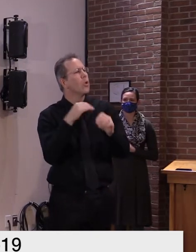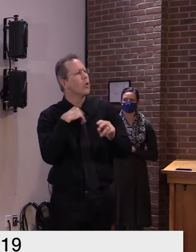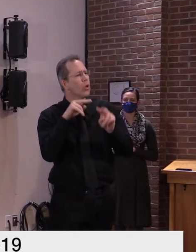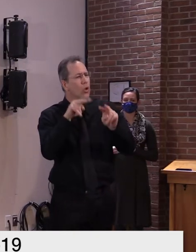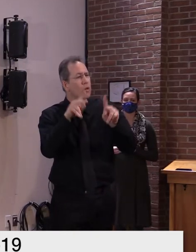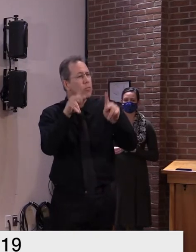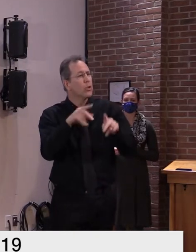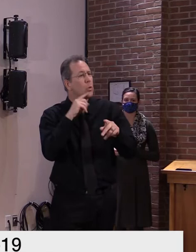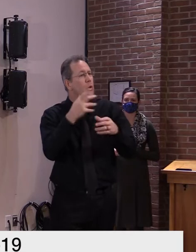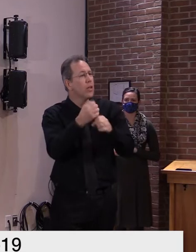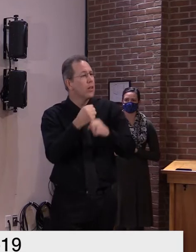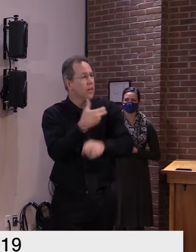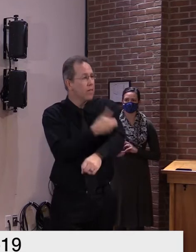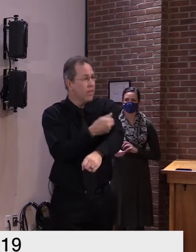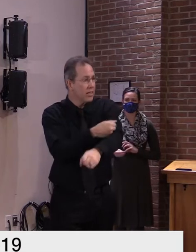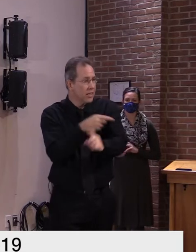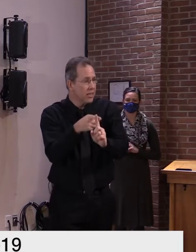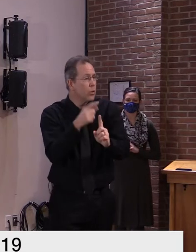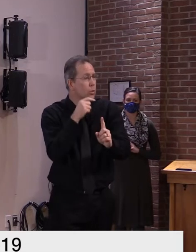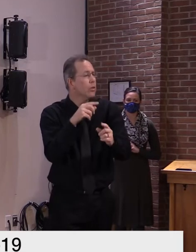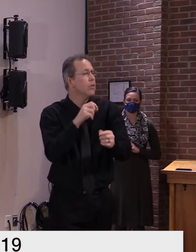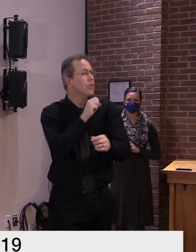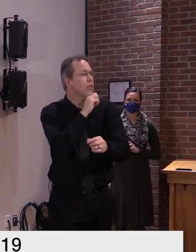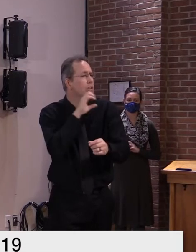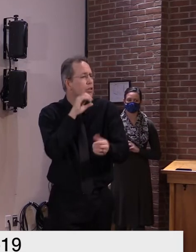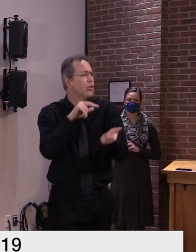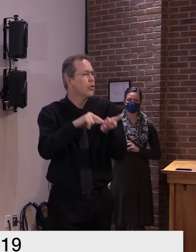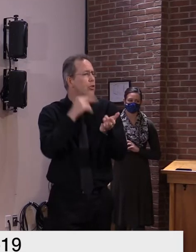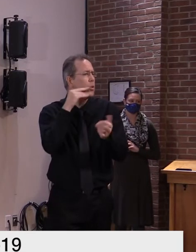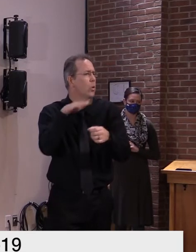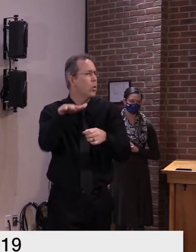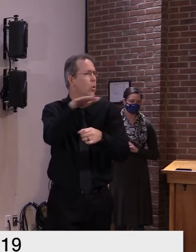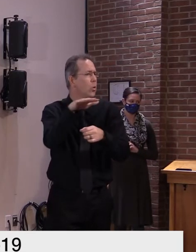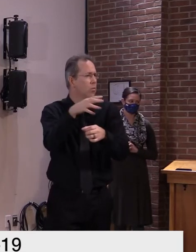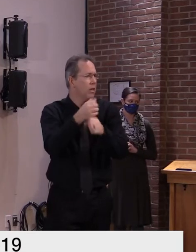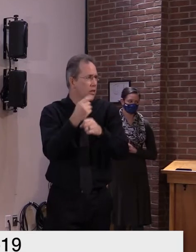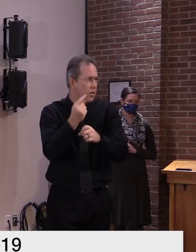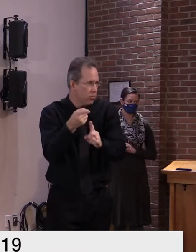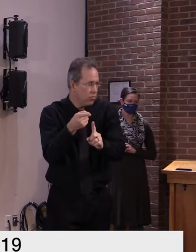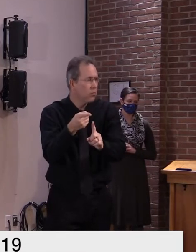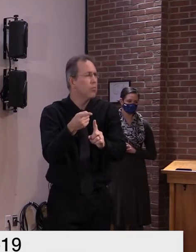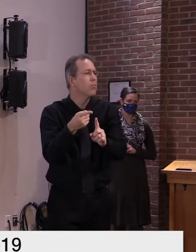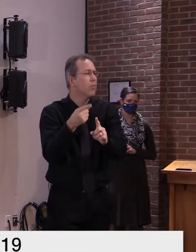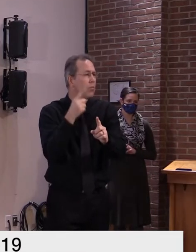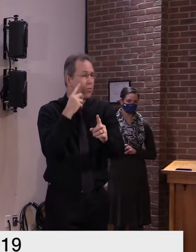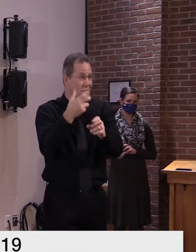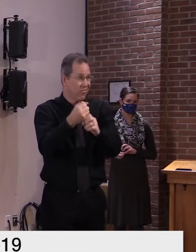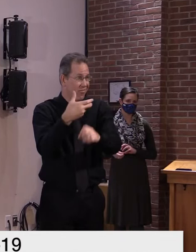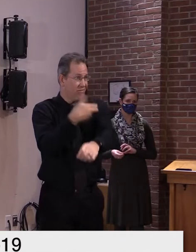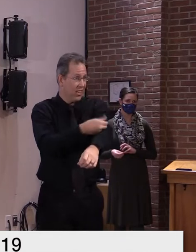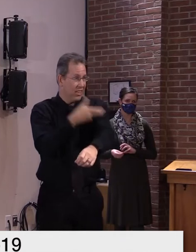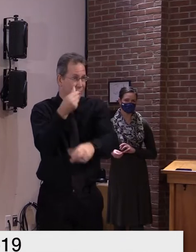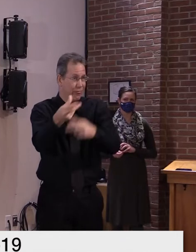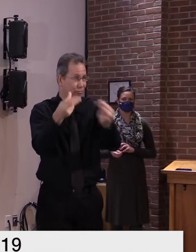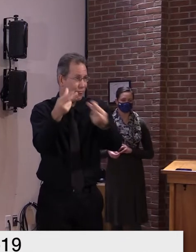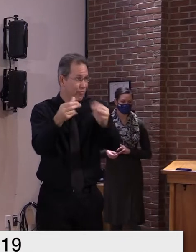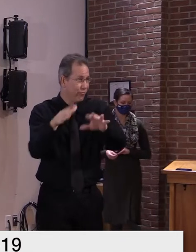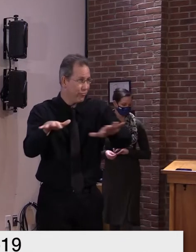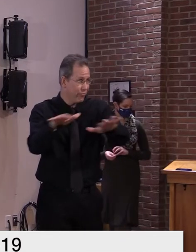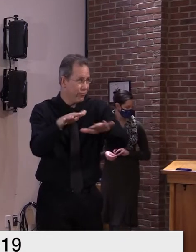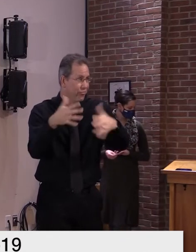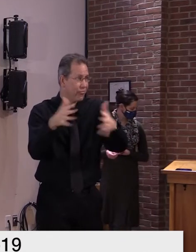the time they've gotten their second dose of vaccine and then had a few weeks go by to build up that immune response